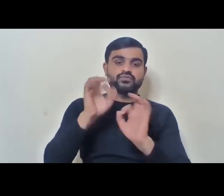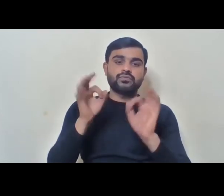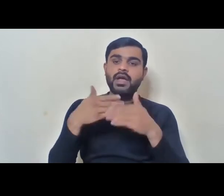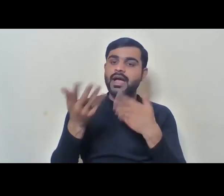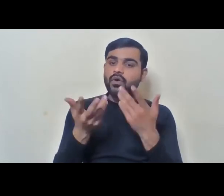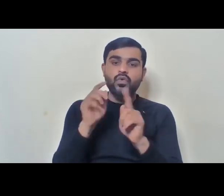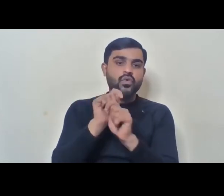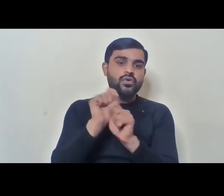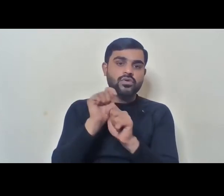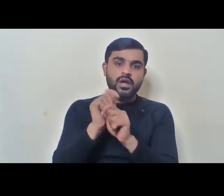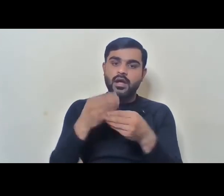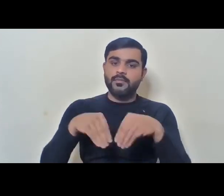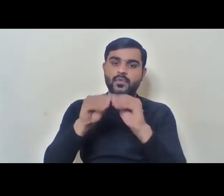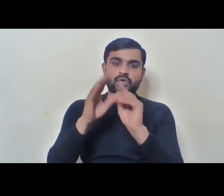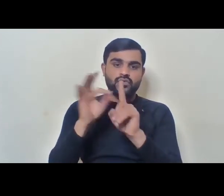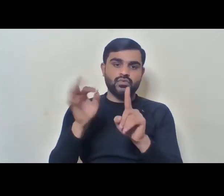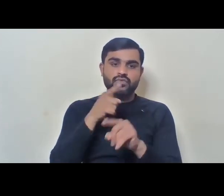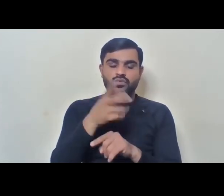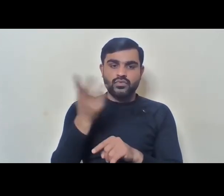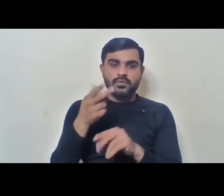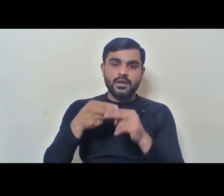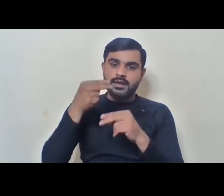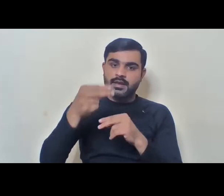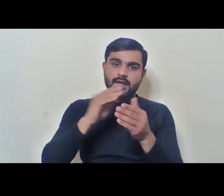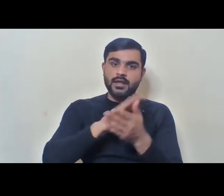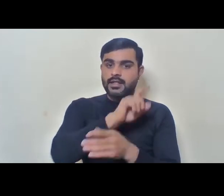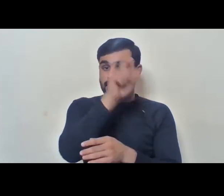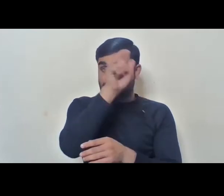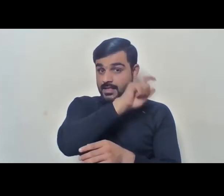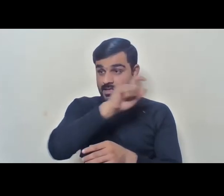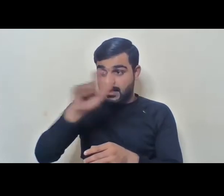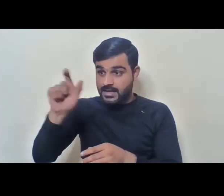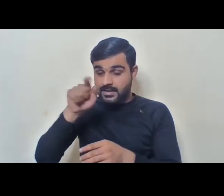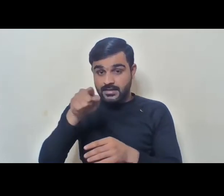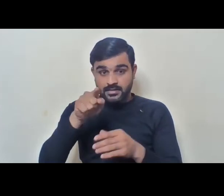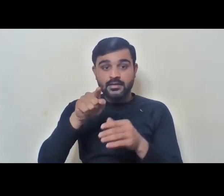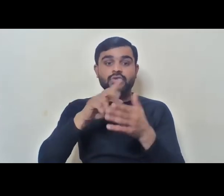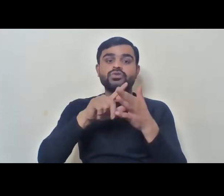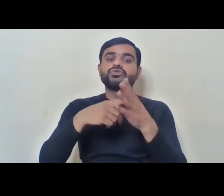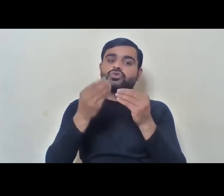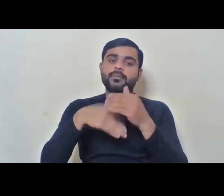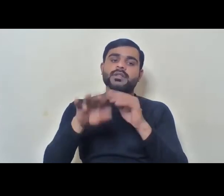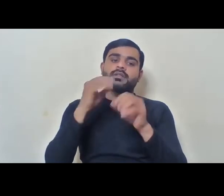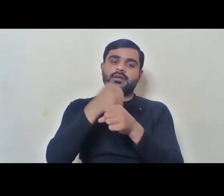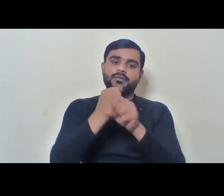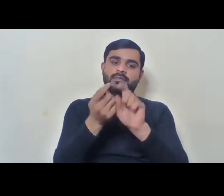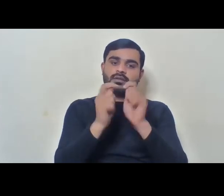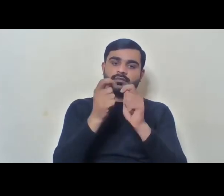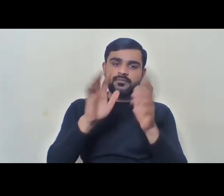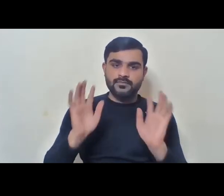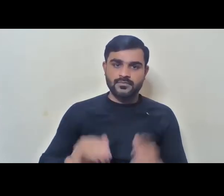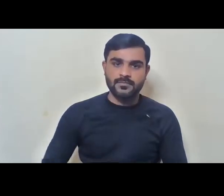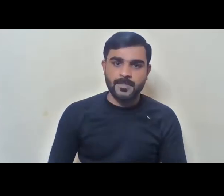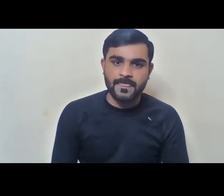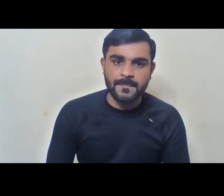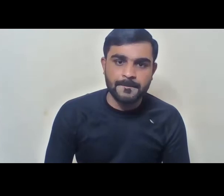roster is moving. So, that is what is called as horizontal reservation. That is how they implement it in the government. Ma'am,